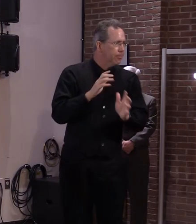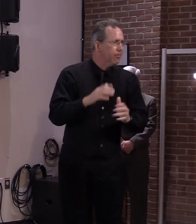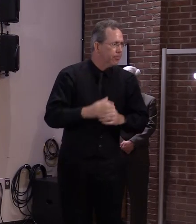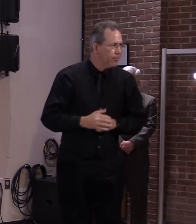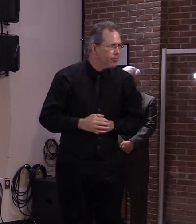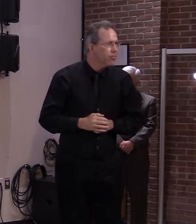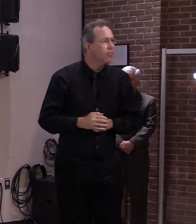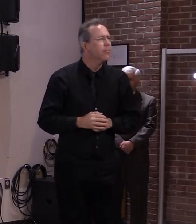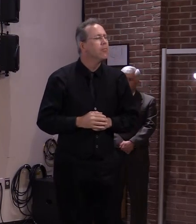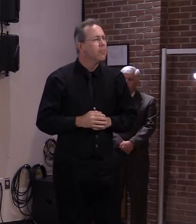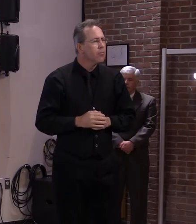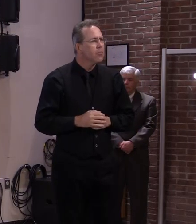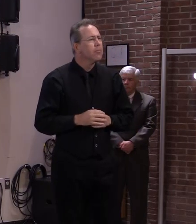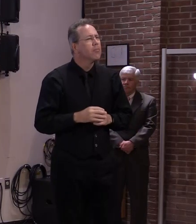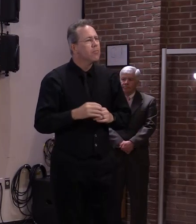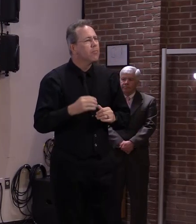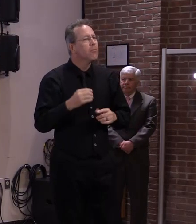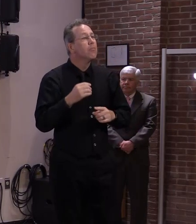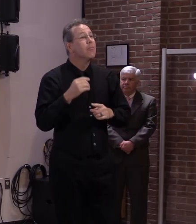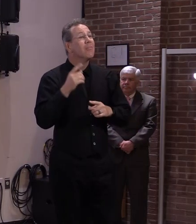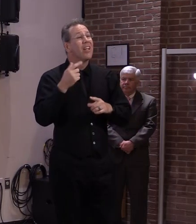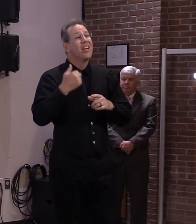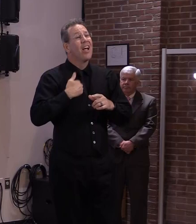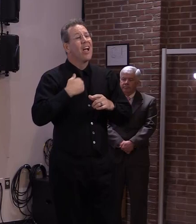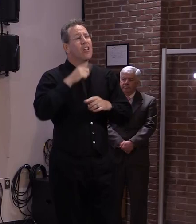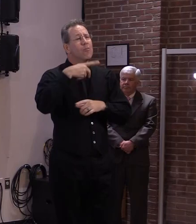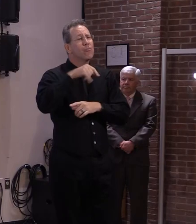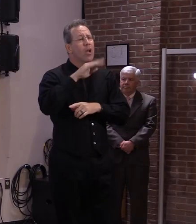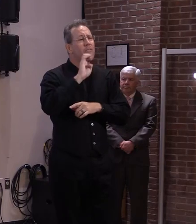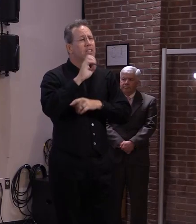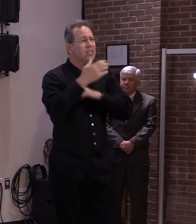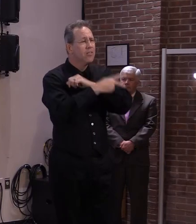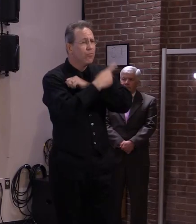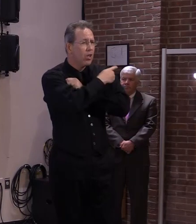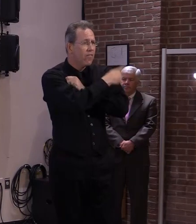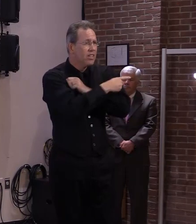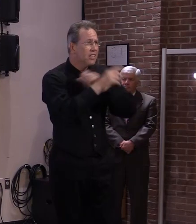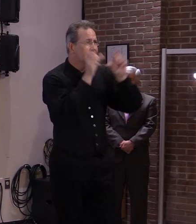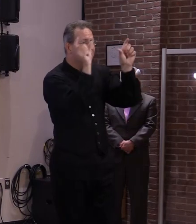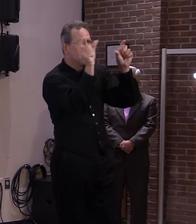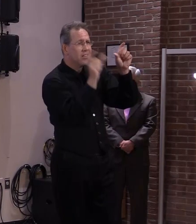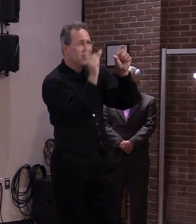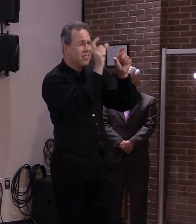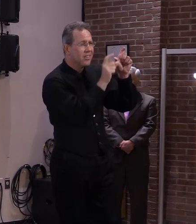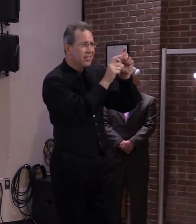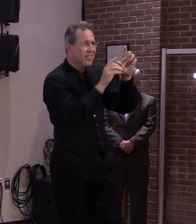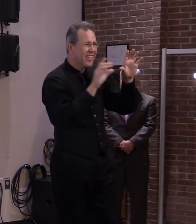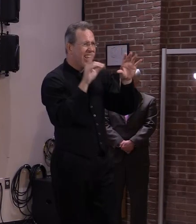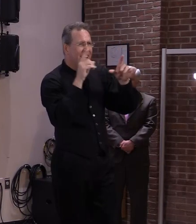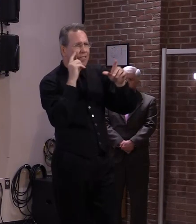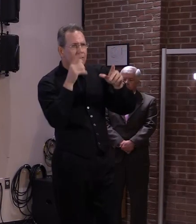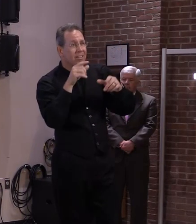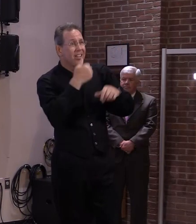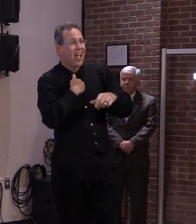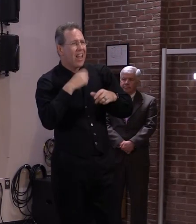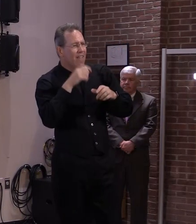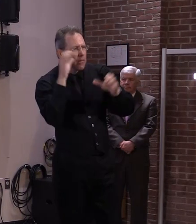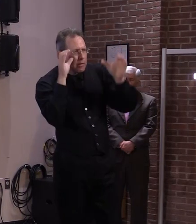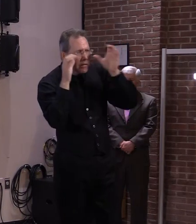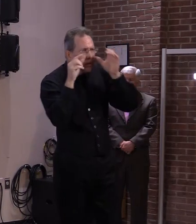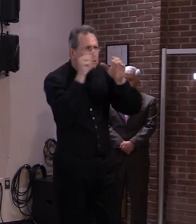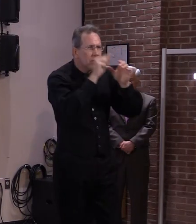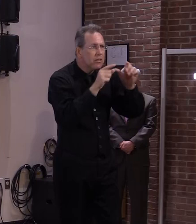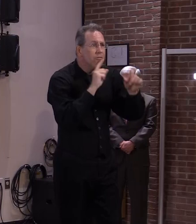are just reading their own constituents are saying that they're a bit apprehensive about